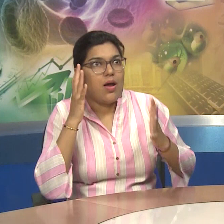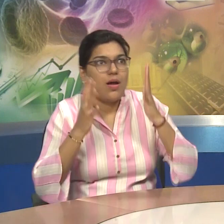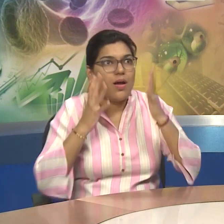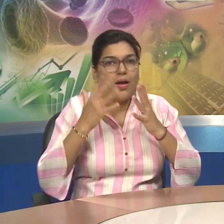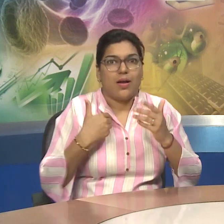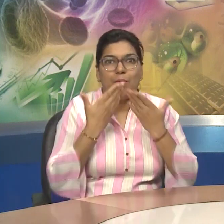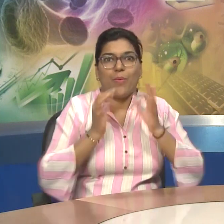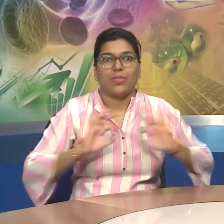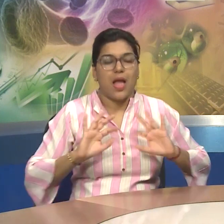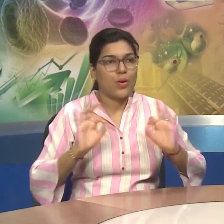Everything